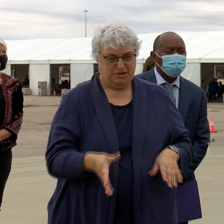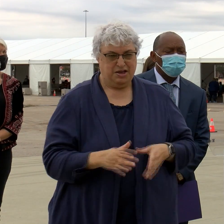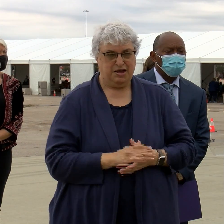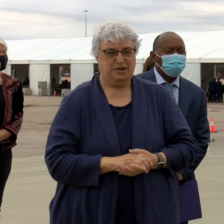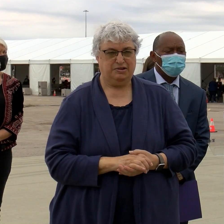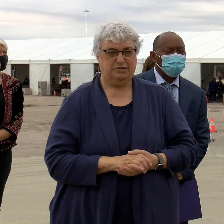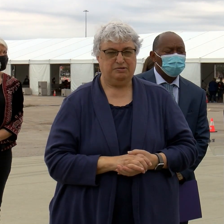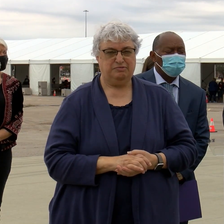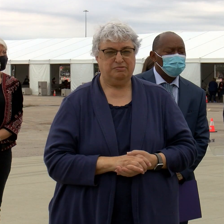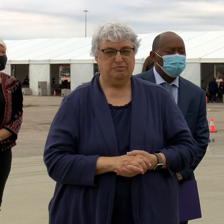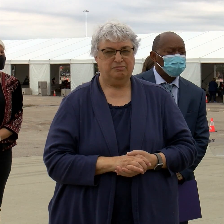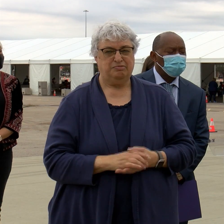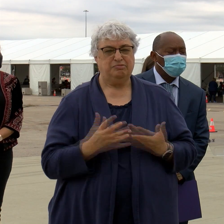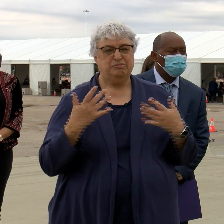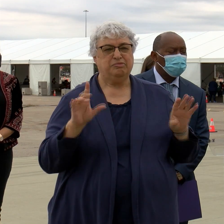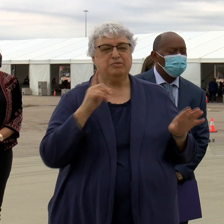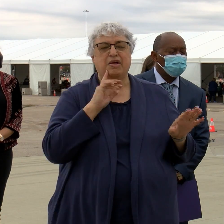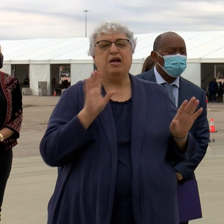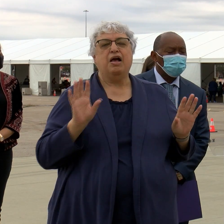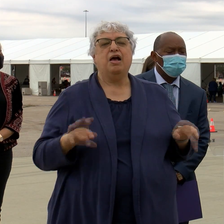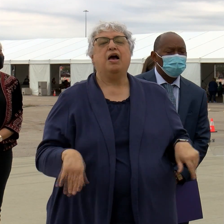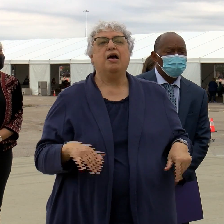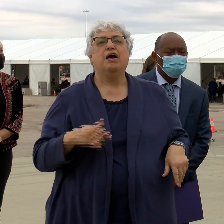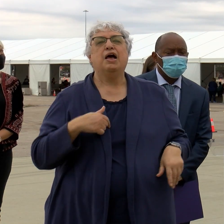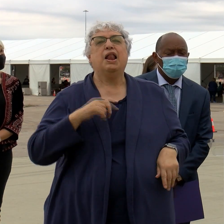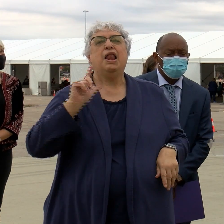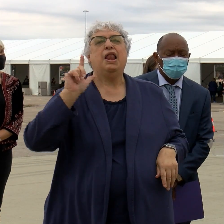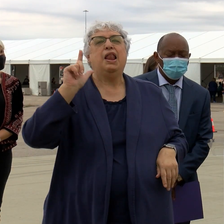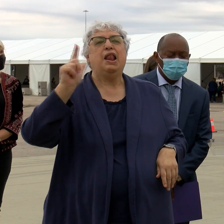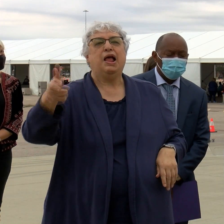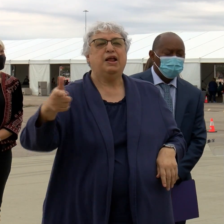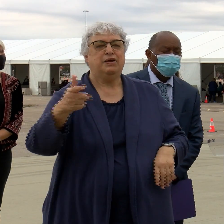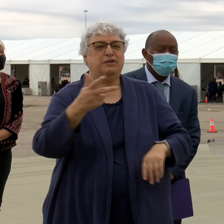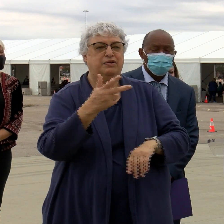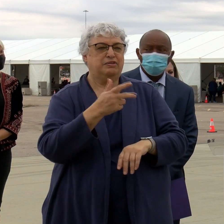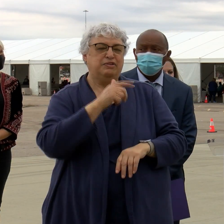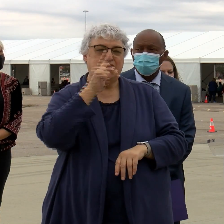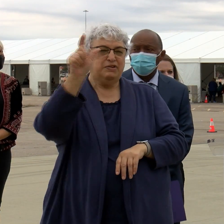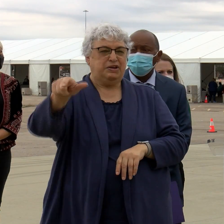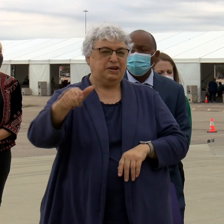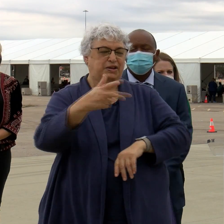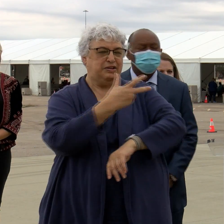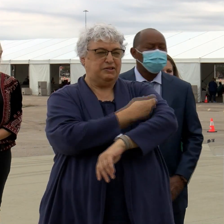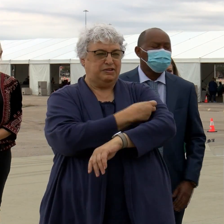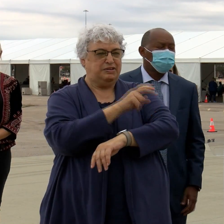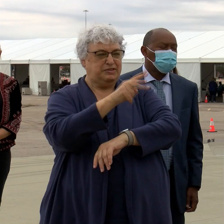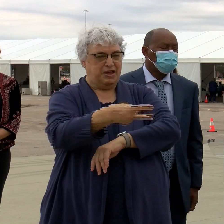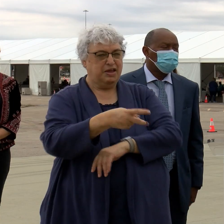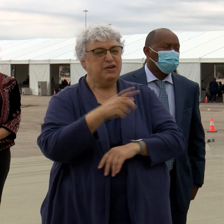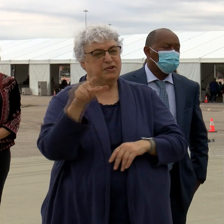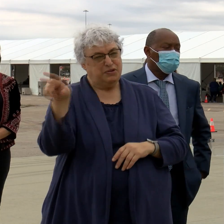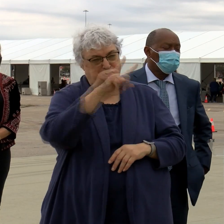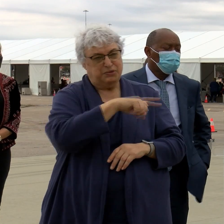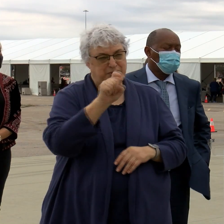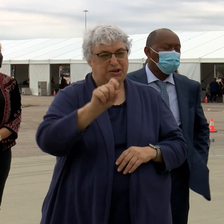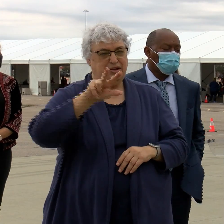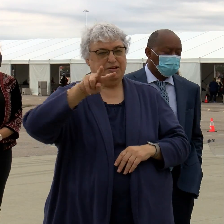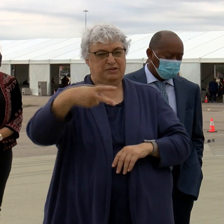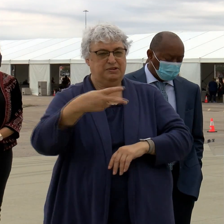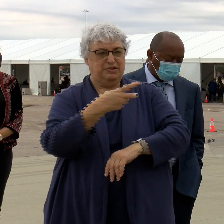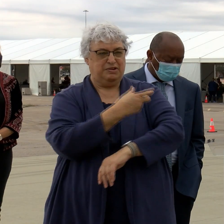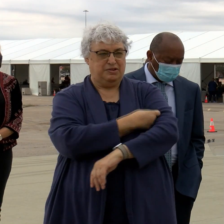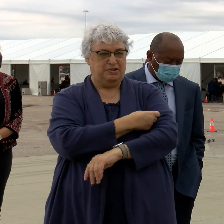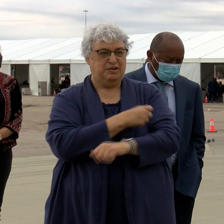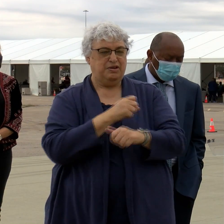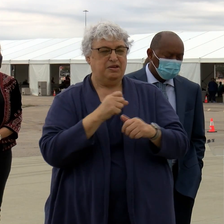But I'd also don't want people thinking, Oh, I don't need to worry about getting a second dose. You absolutely do need to focus on getting your second dose. We know from the data that the